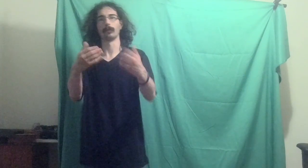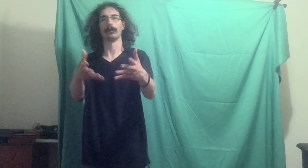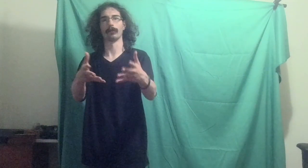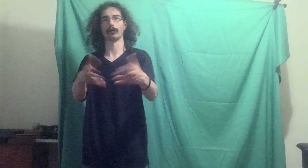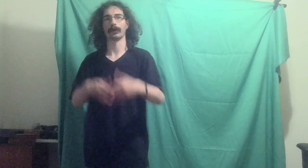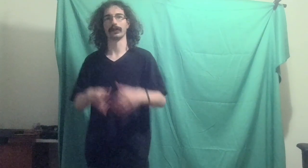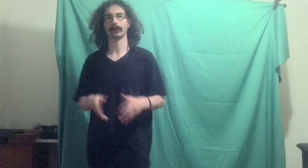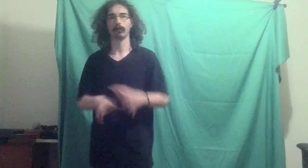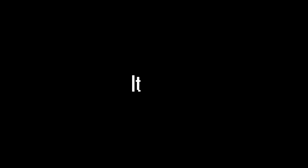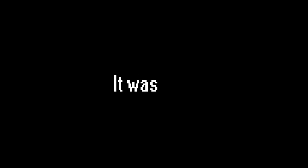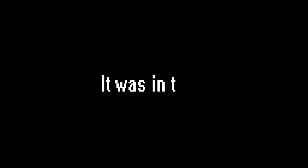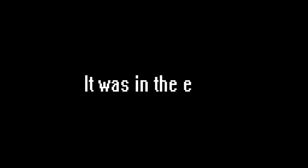I'm recording this.